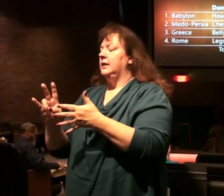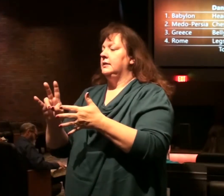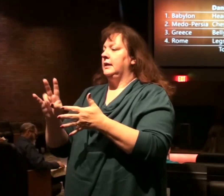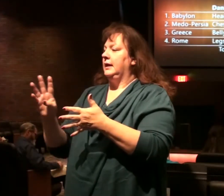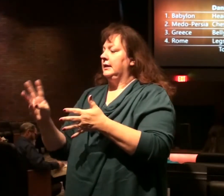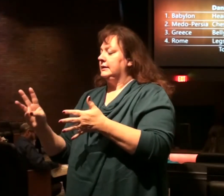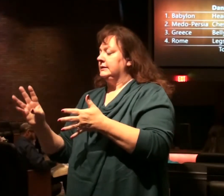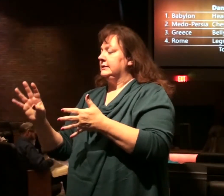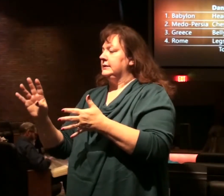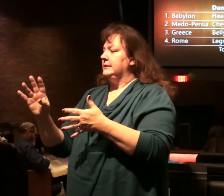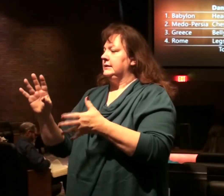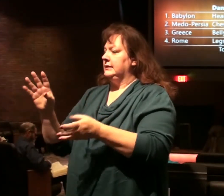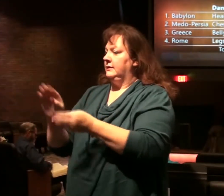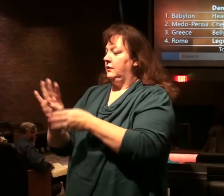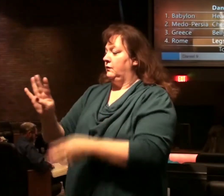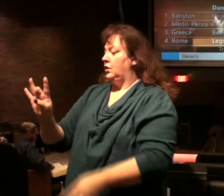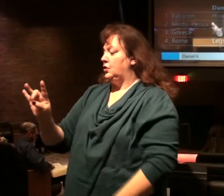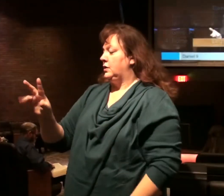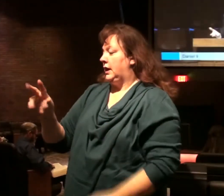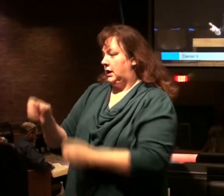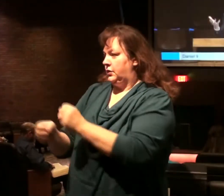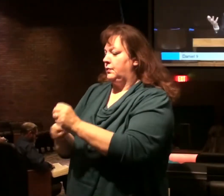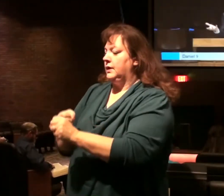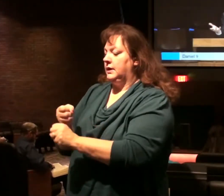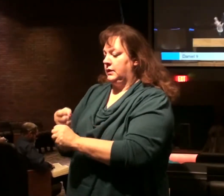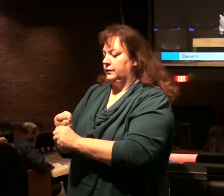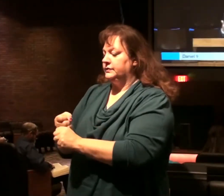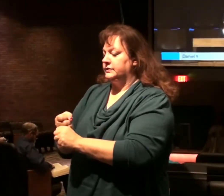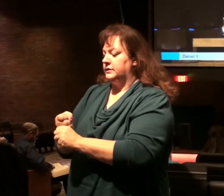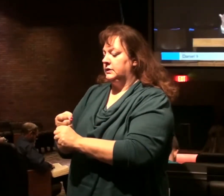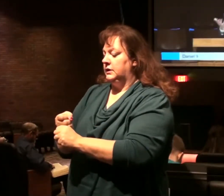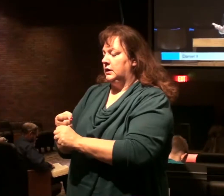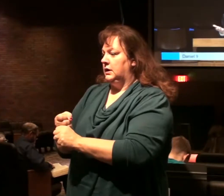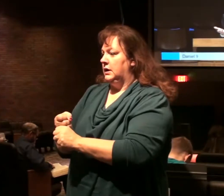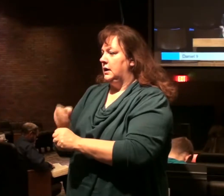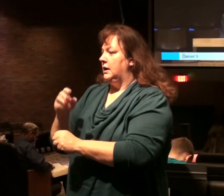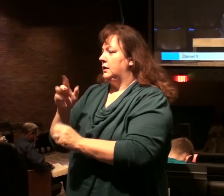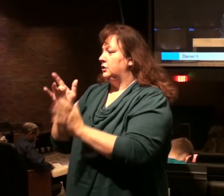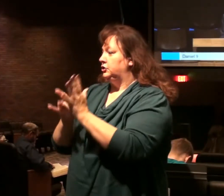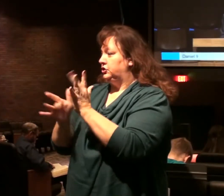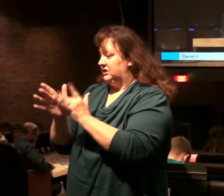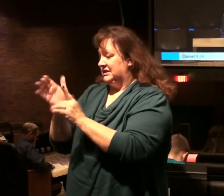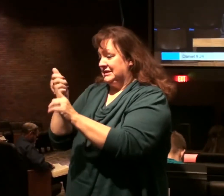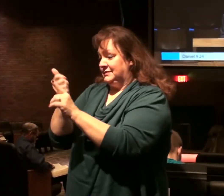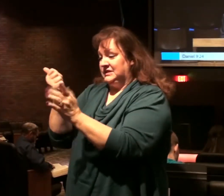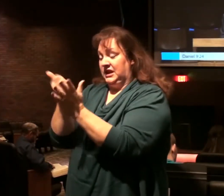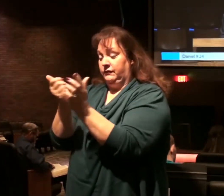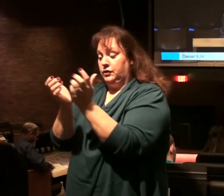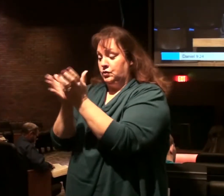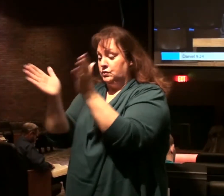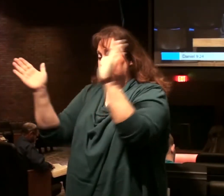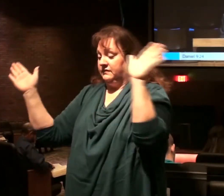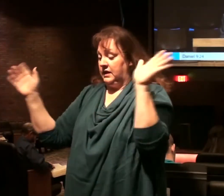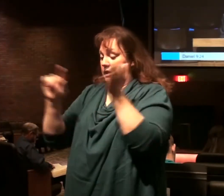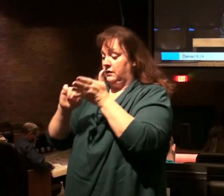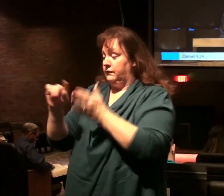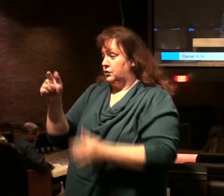69 weeks ending with after which the Messiah is executed in verse 26.